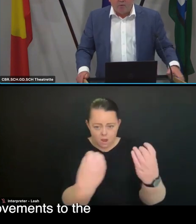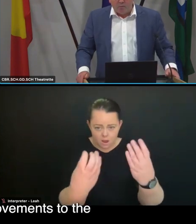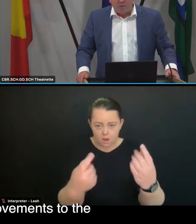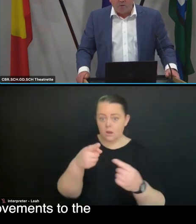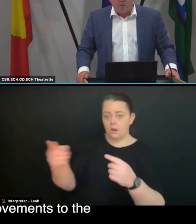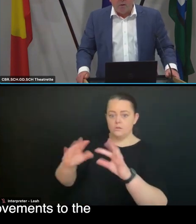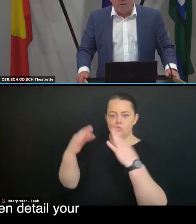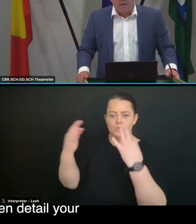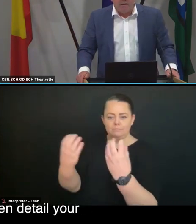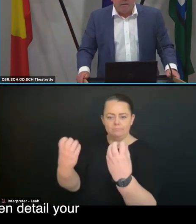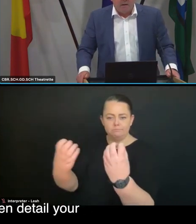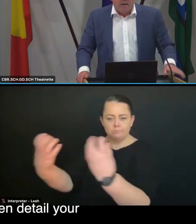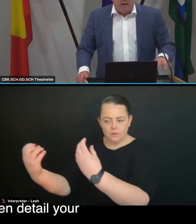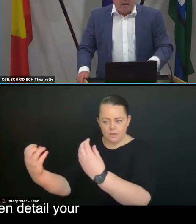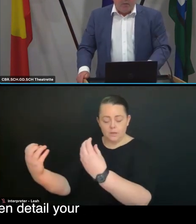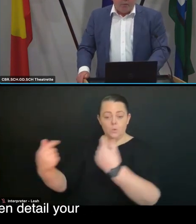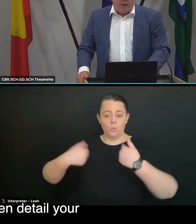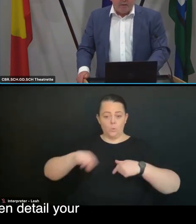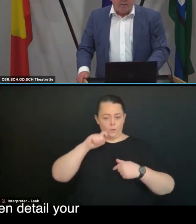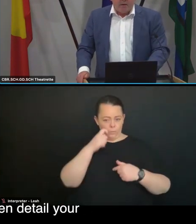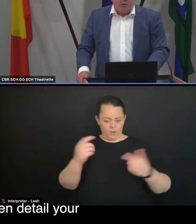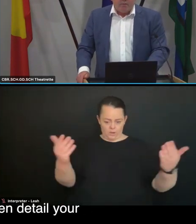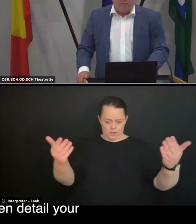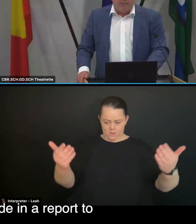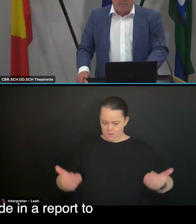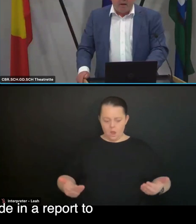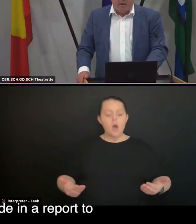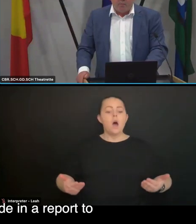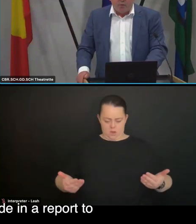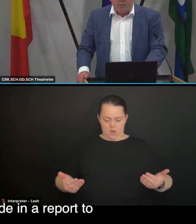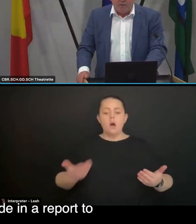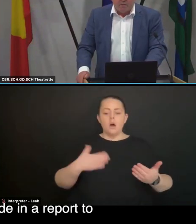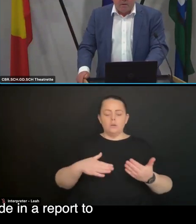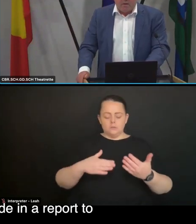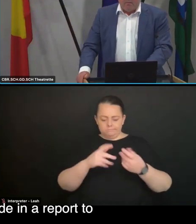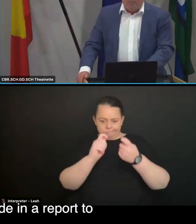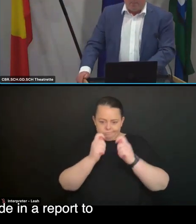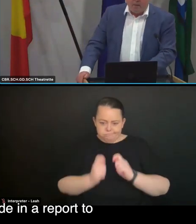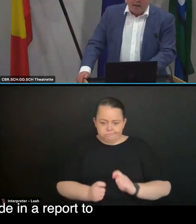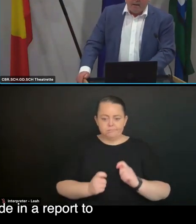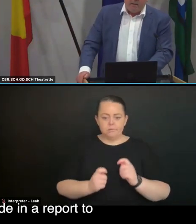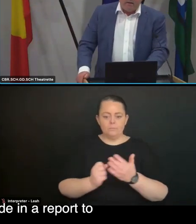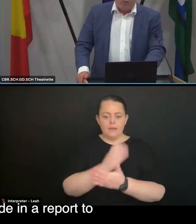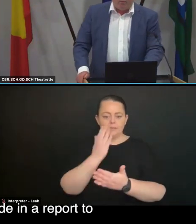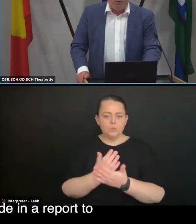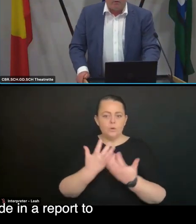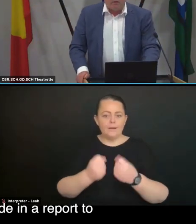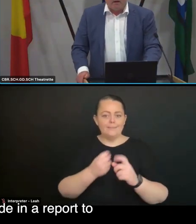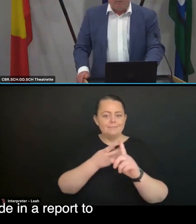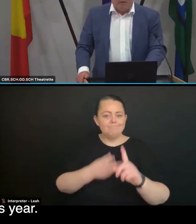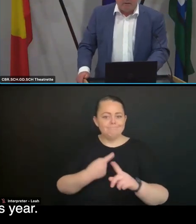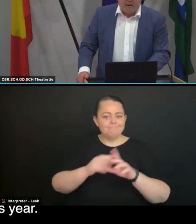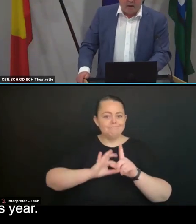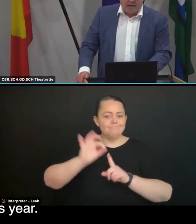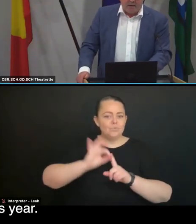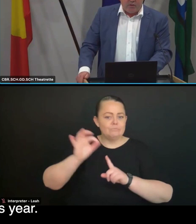order to make improvements to quality standards, and we'll then detail your feedback and improvements made in a report